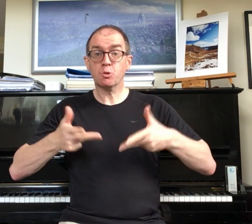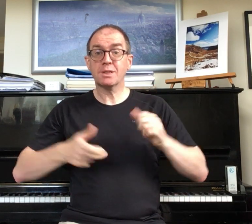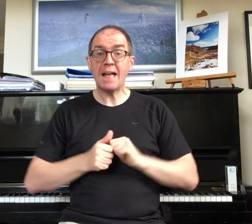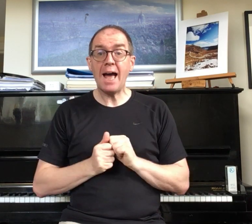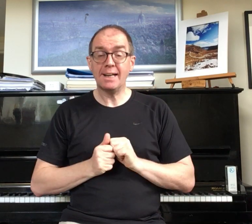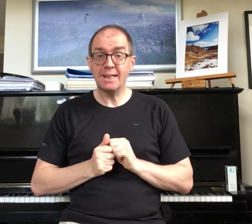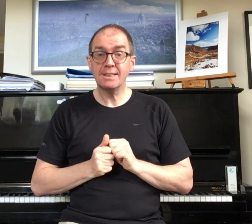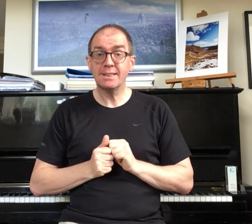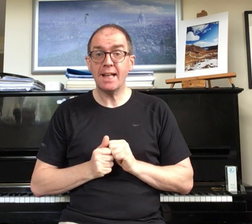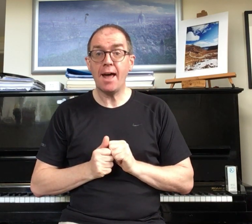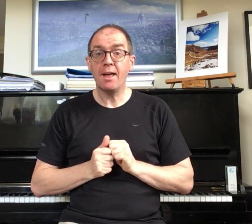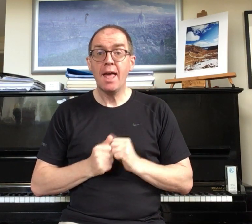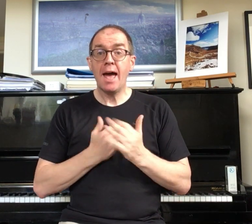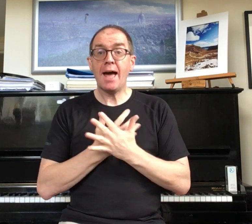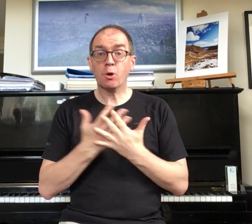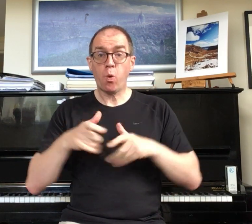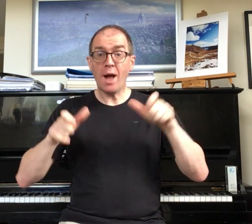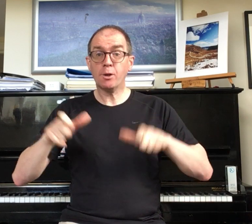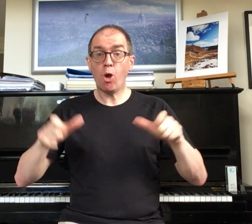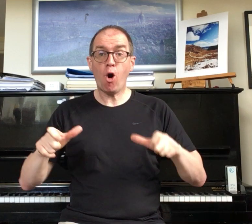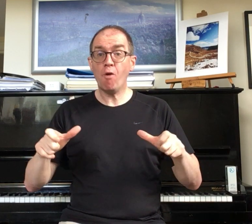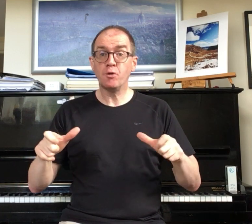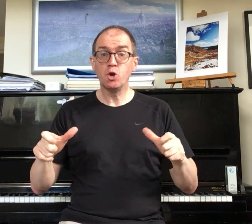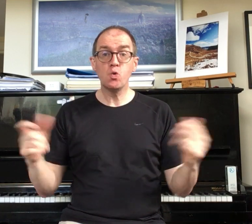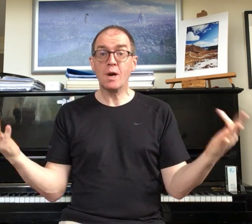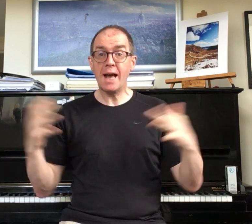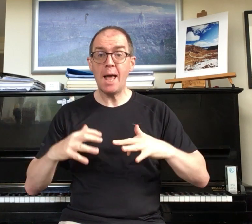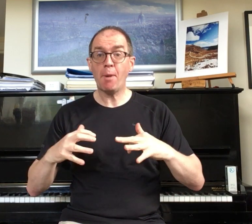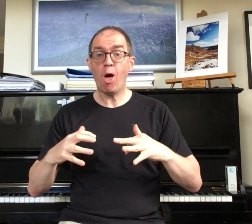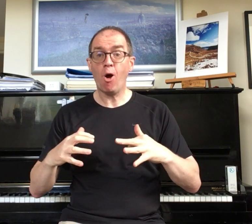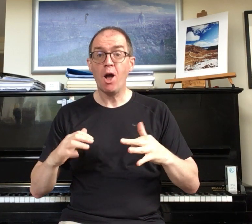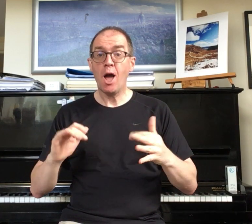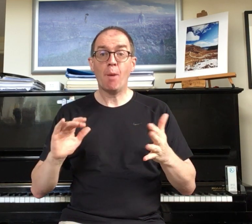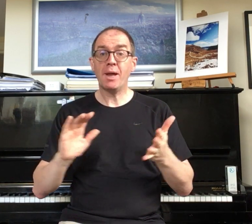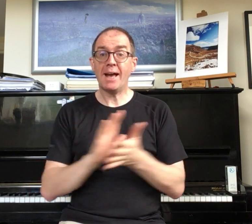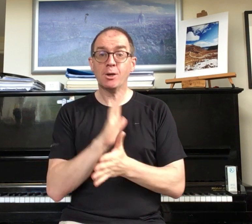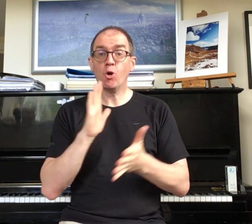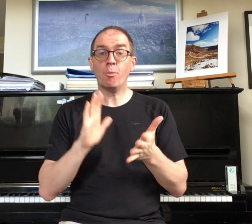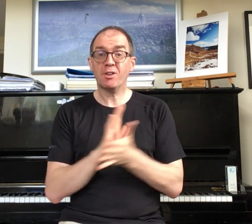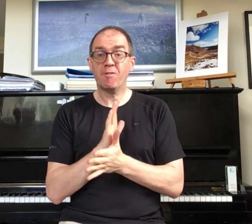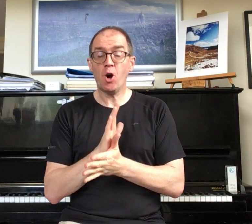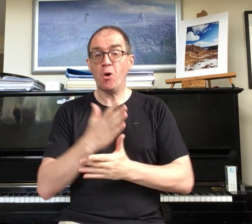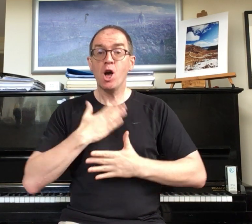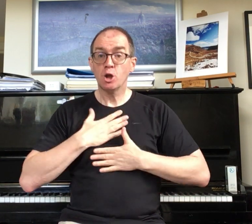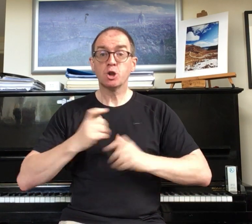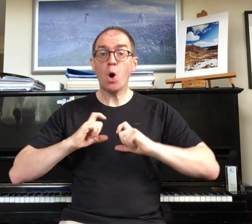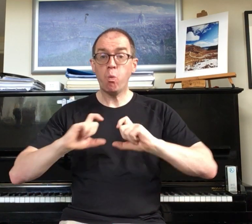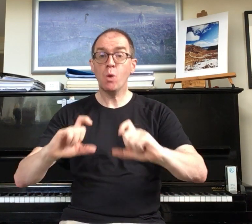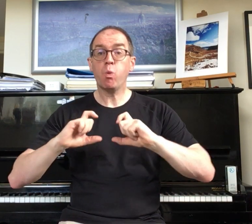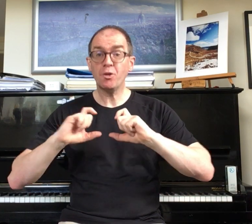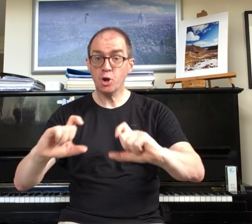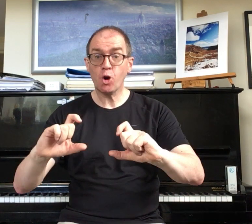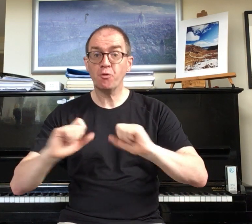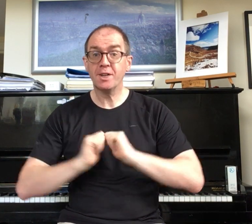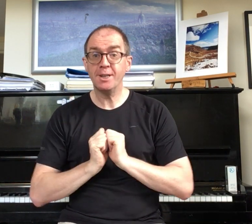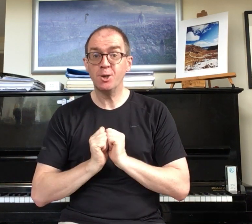to sing instead and quite a lot of you came along and we had enormous fun so we want to continue.